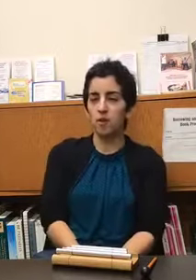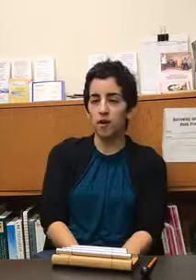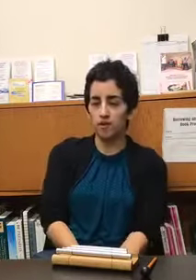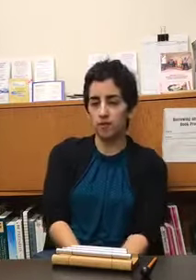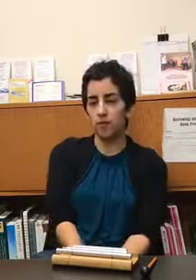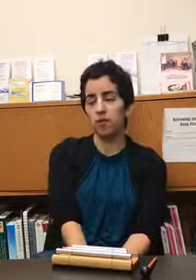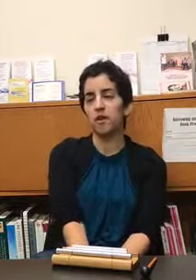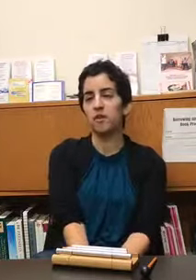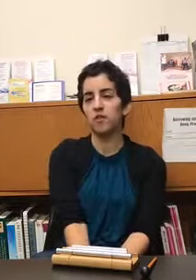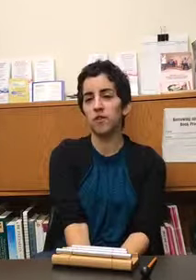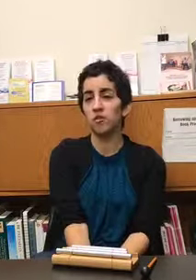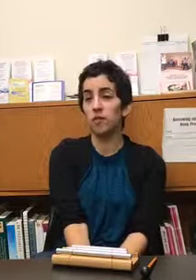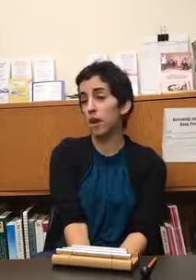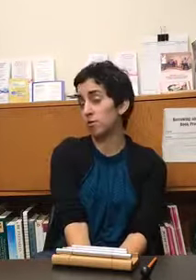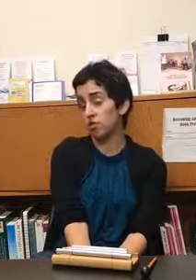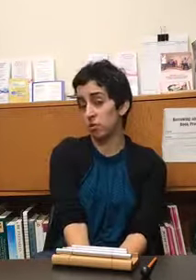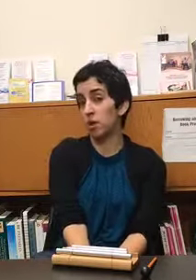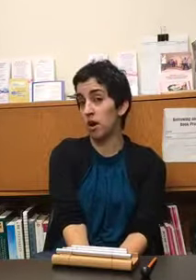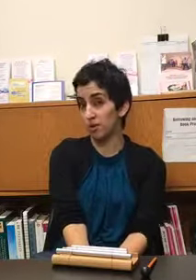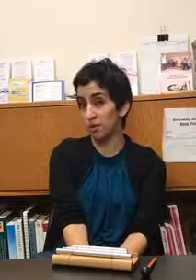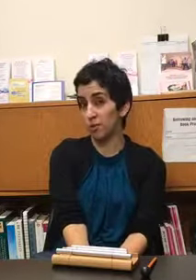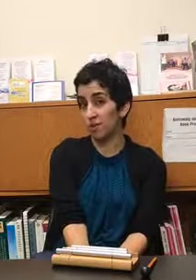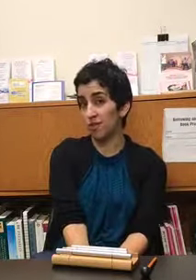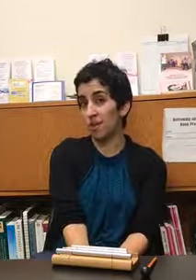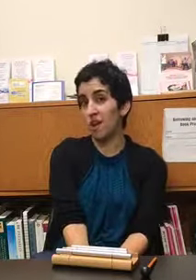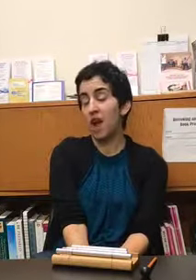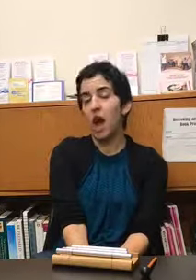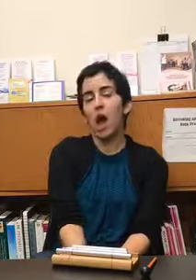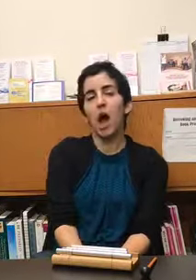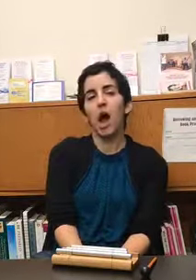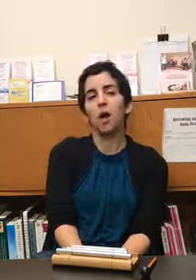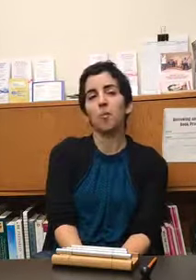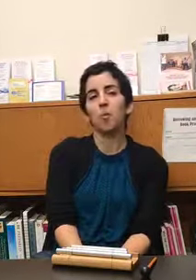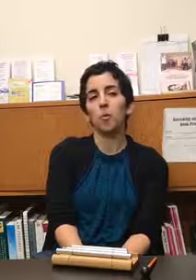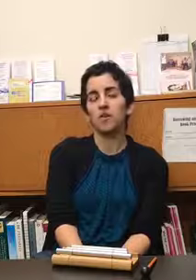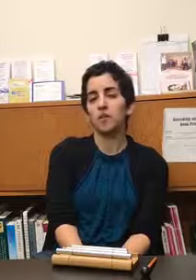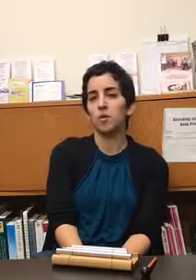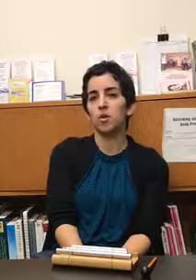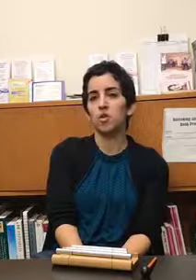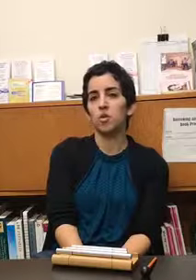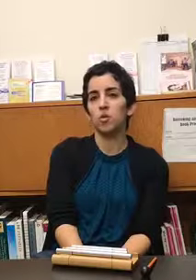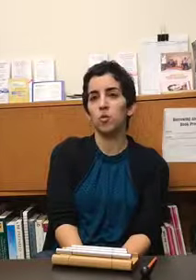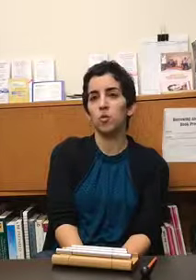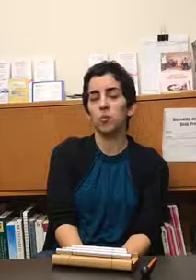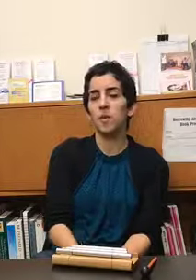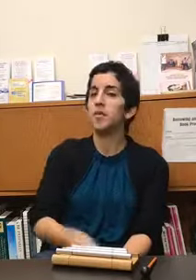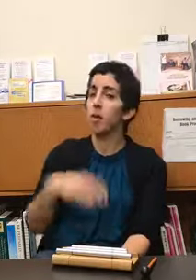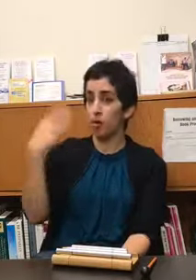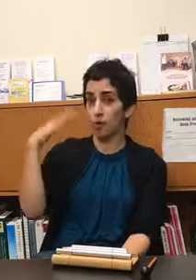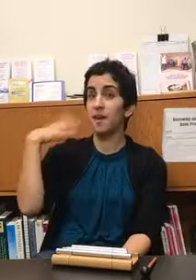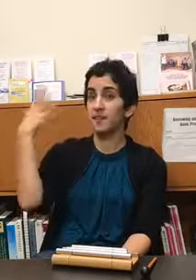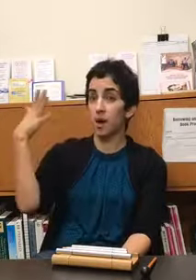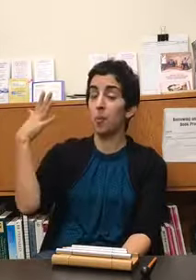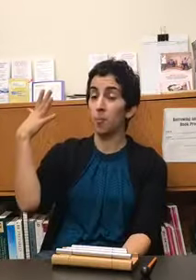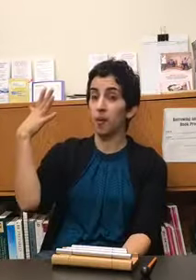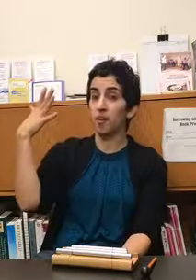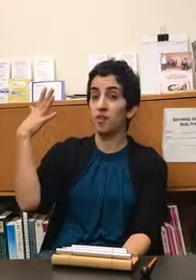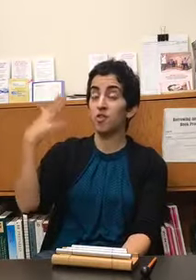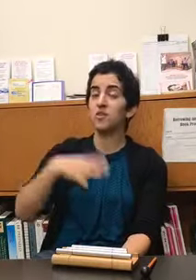very different than an intervention that i would do in a hospital um with someone who maybe their heart rate is up so if